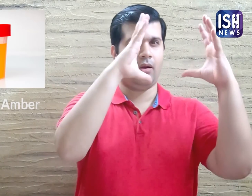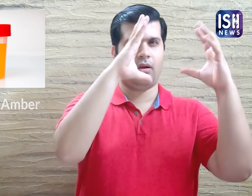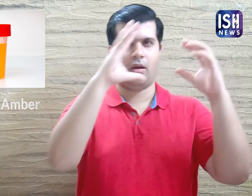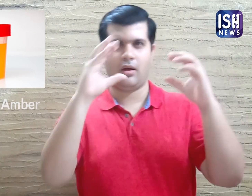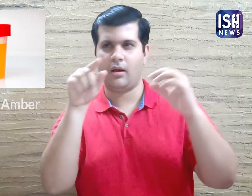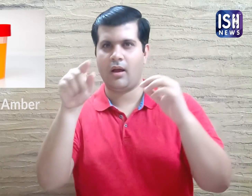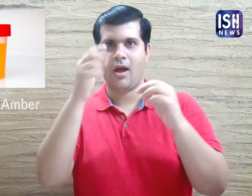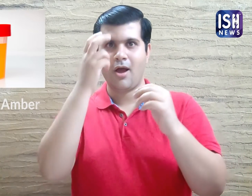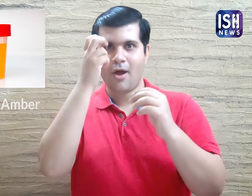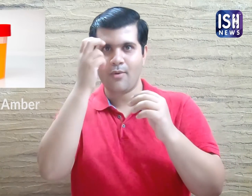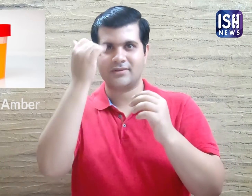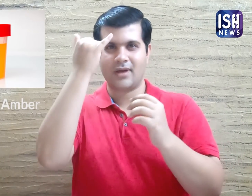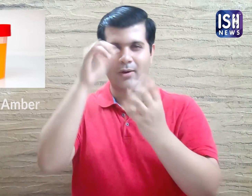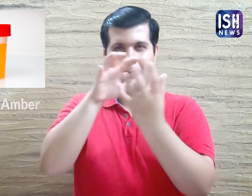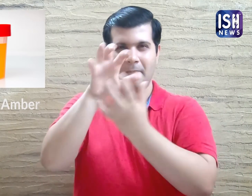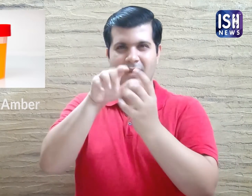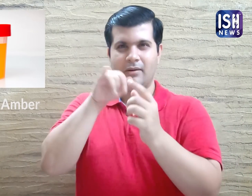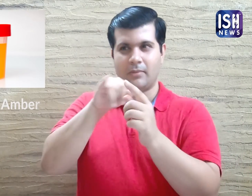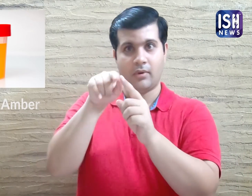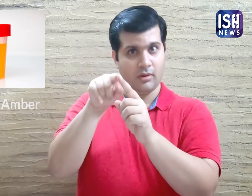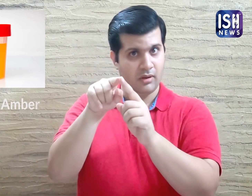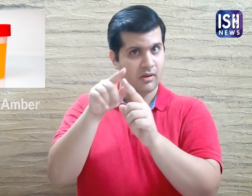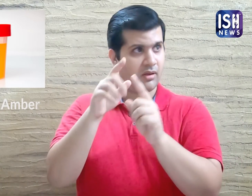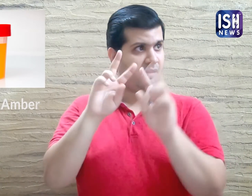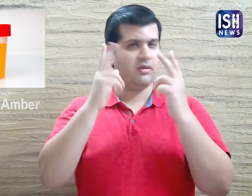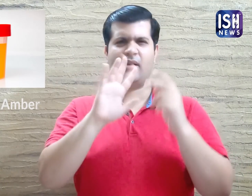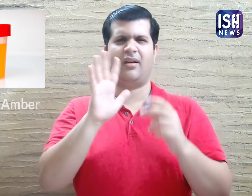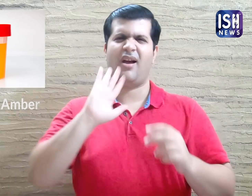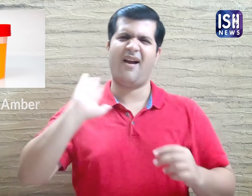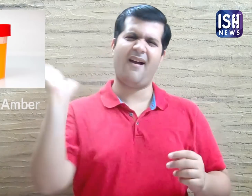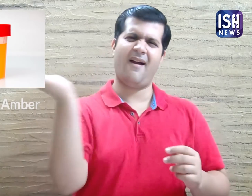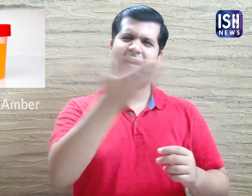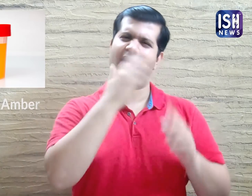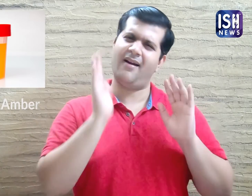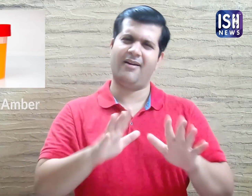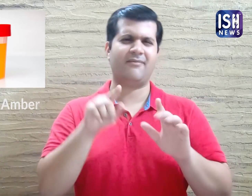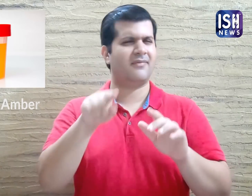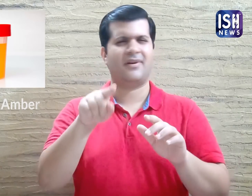yellow to deep amber colour is normal urine. There is nothing wrong.